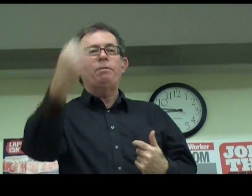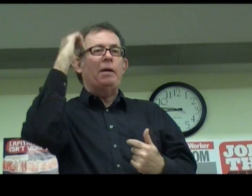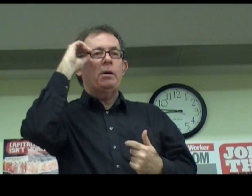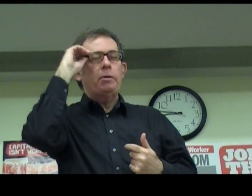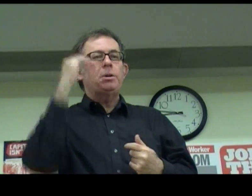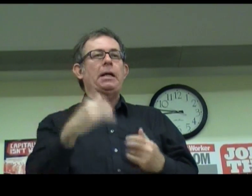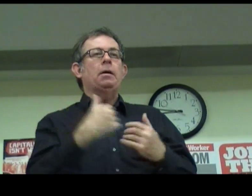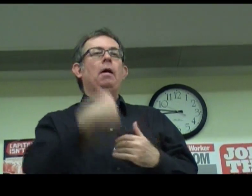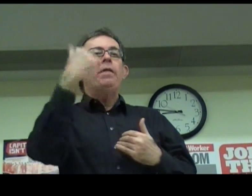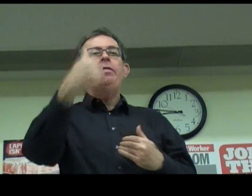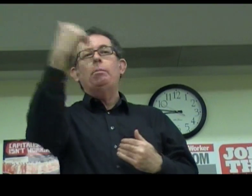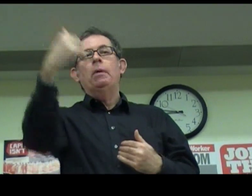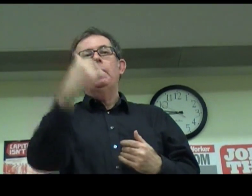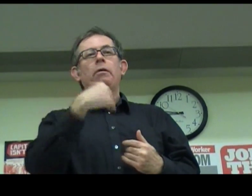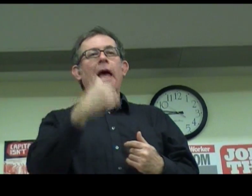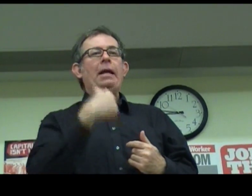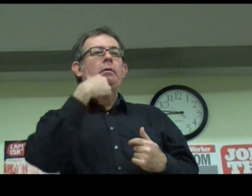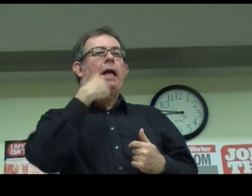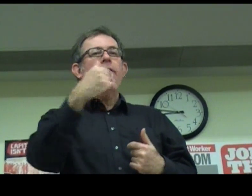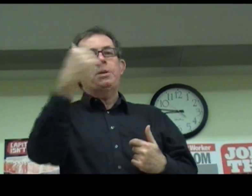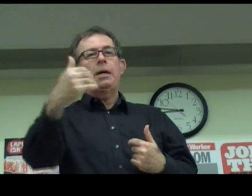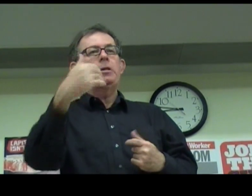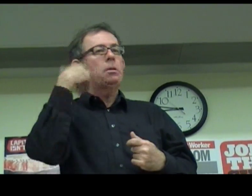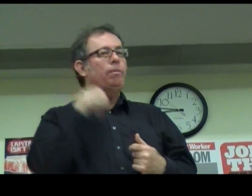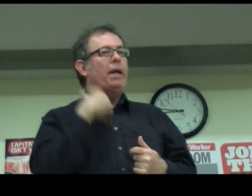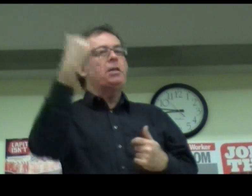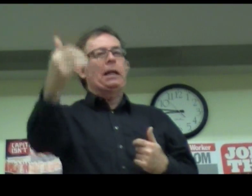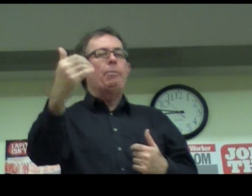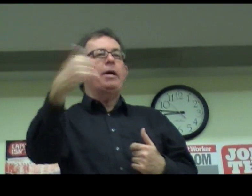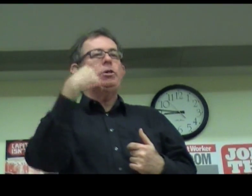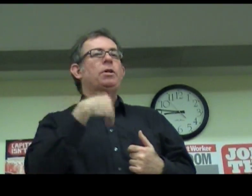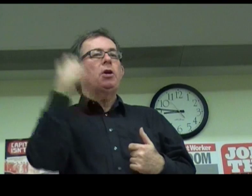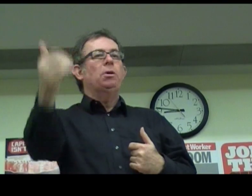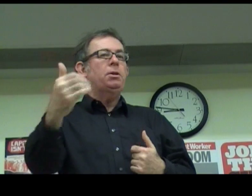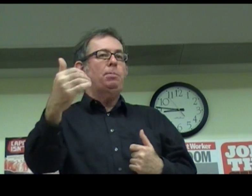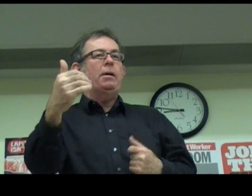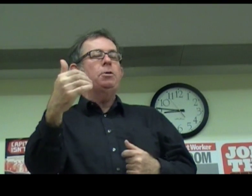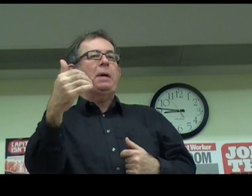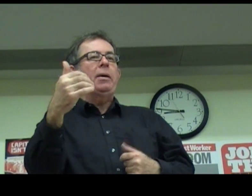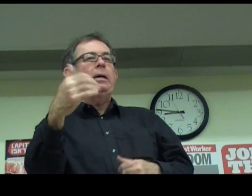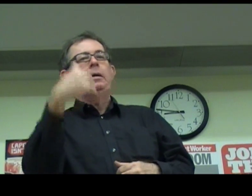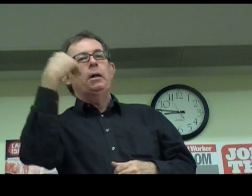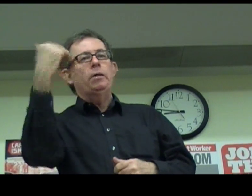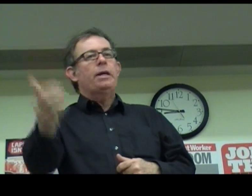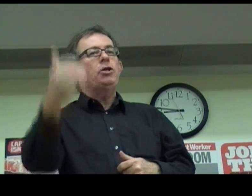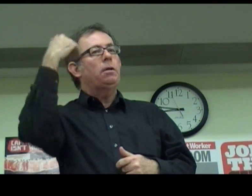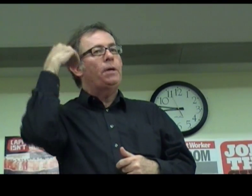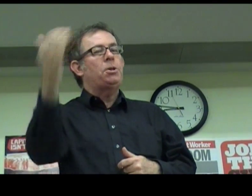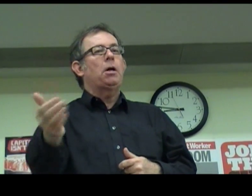to find their own state then led the Zionists into collaboration with the dominant imperialist power in the region, first the